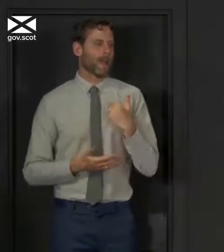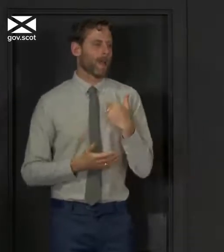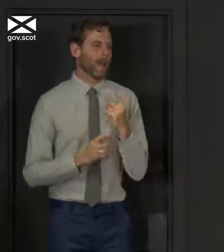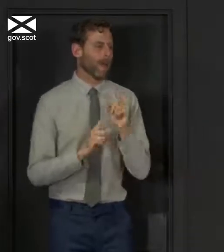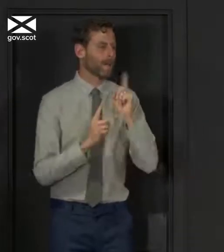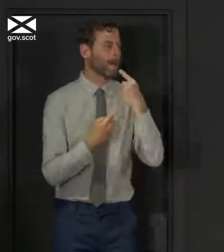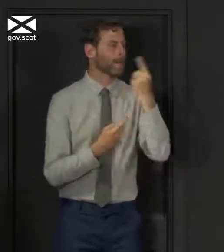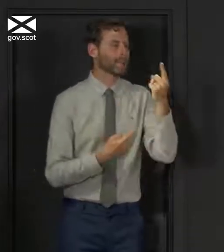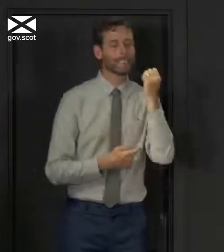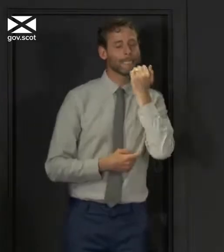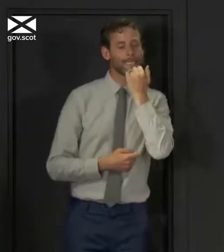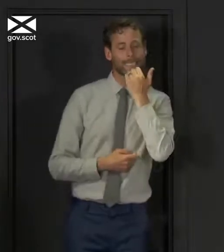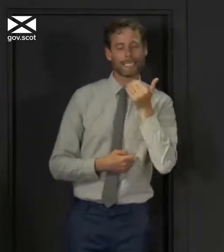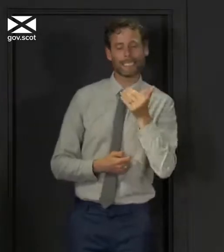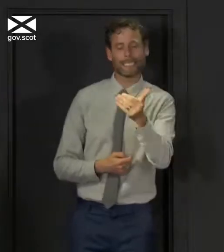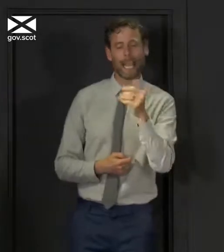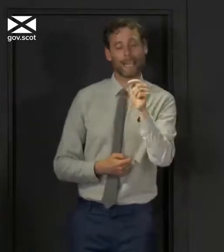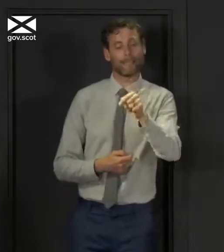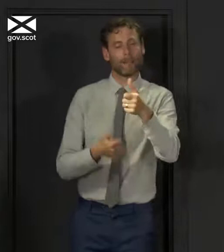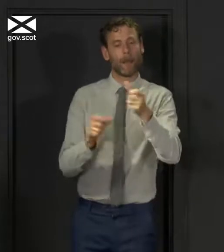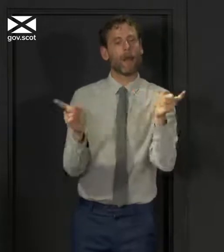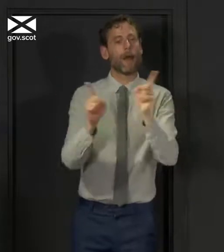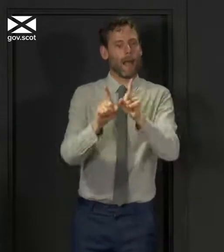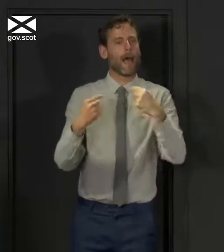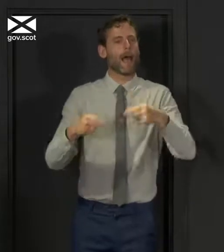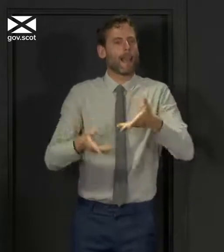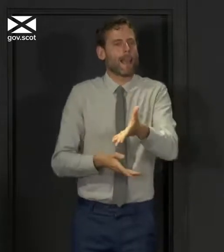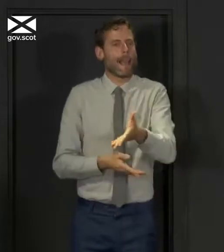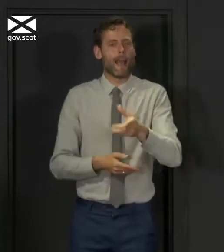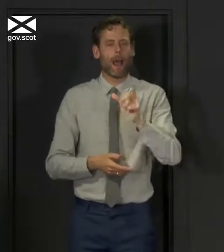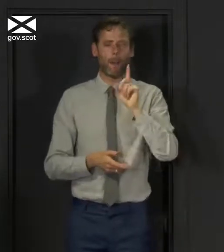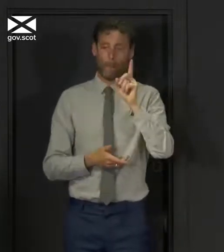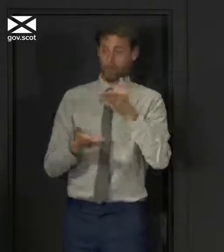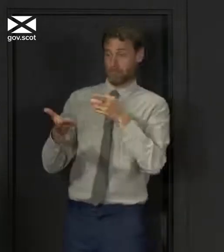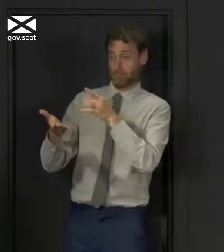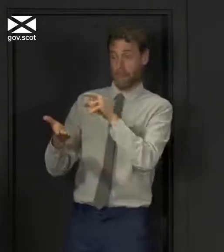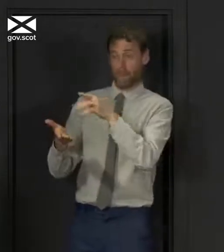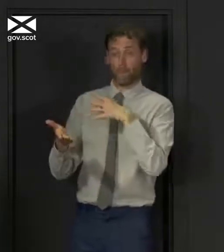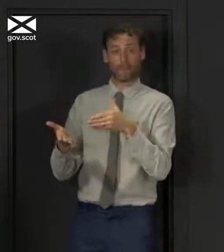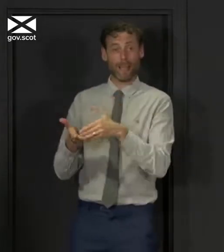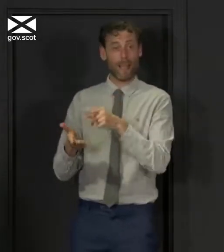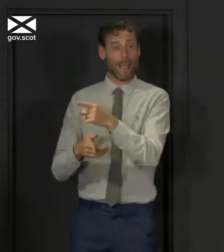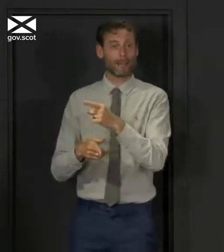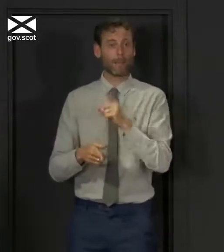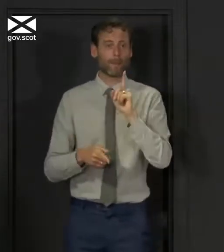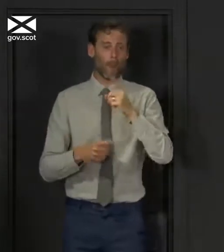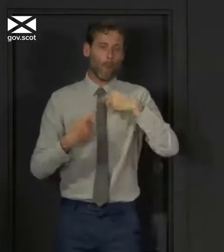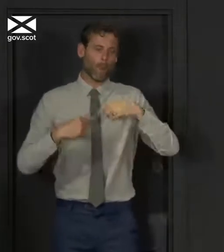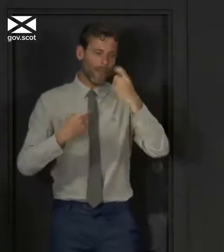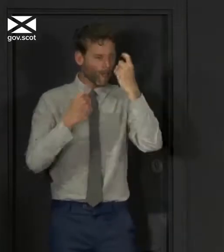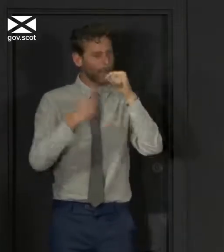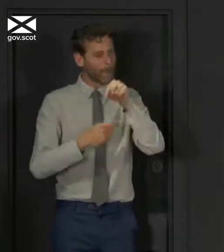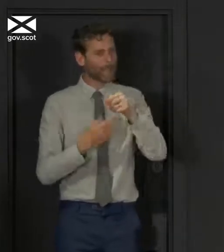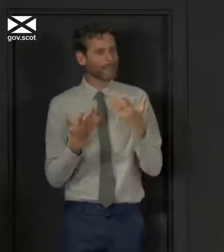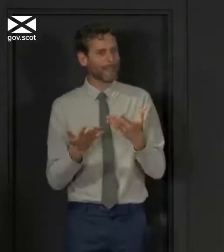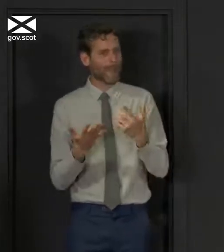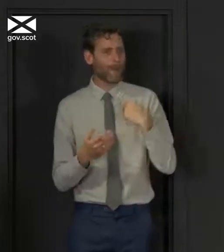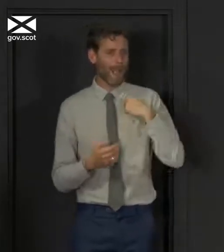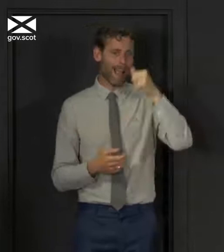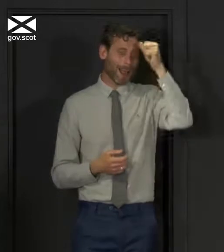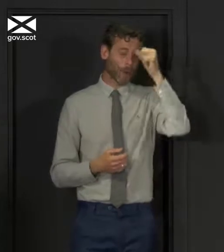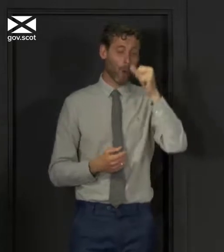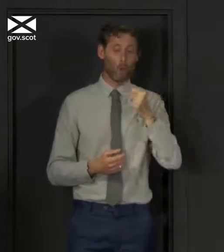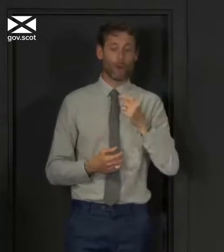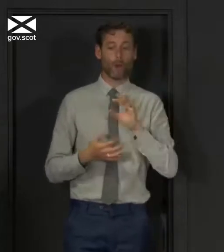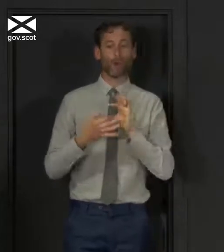date yet, but it is something I'll hand over to the Chief Medical Officer who might want to say a bit more that we are currently considering right now. Because I realise the two metre